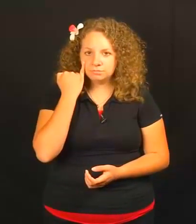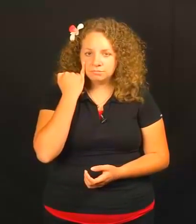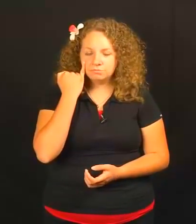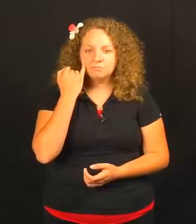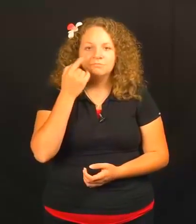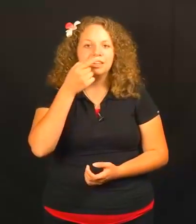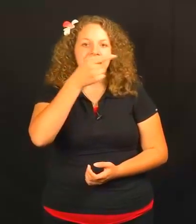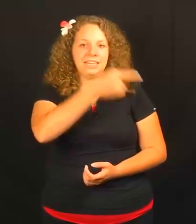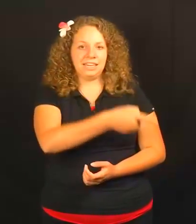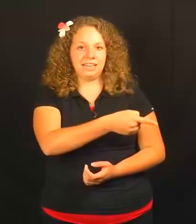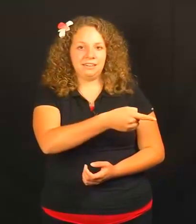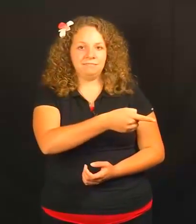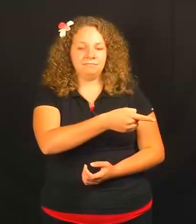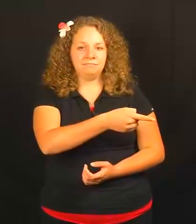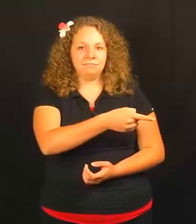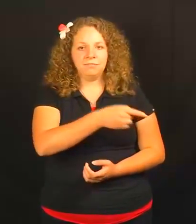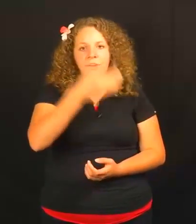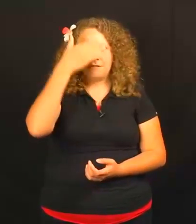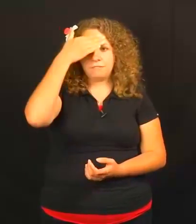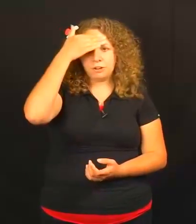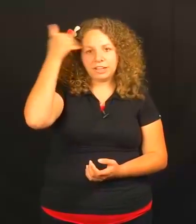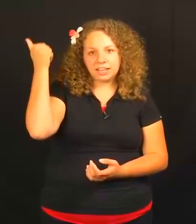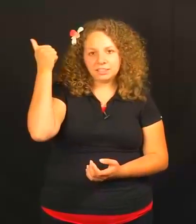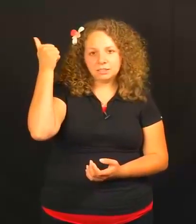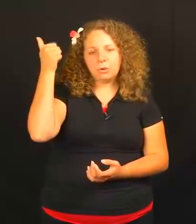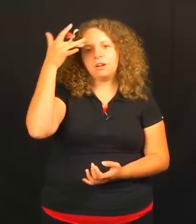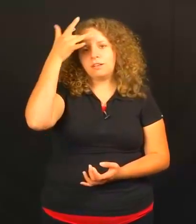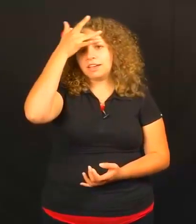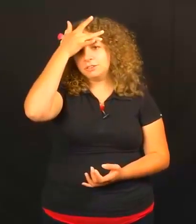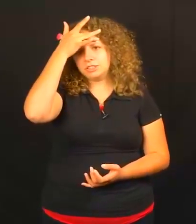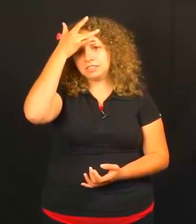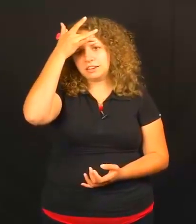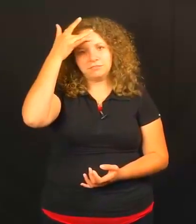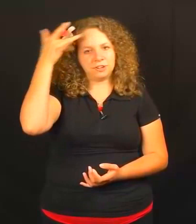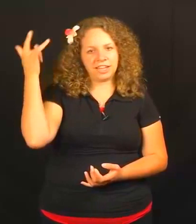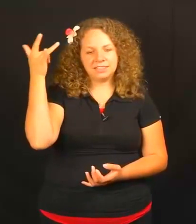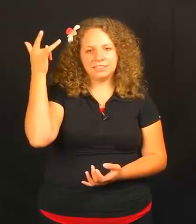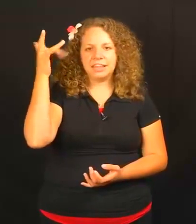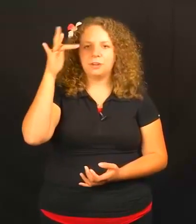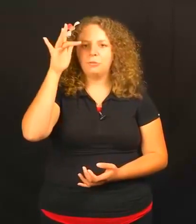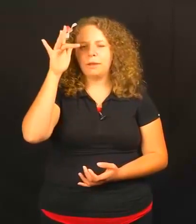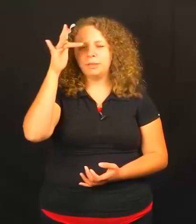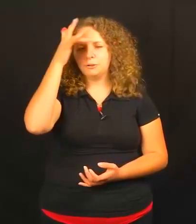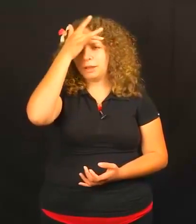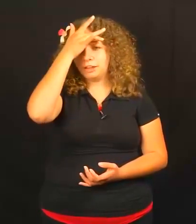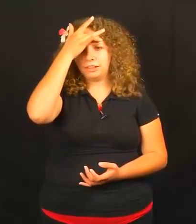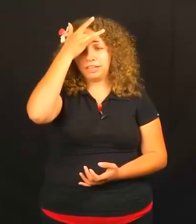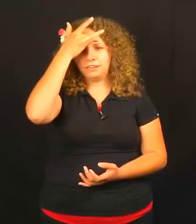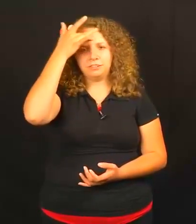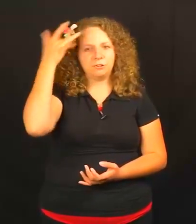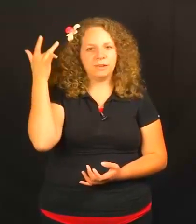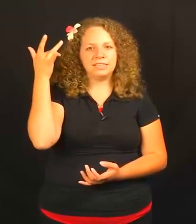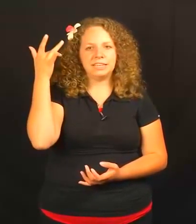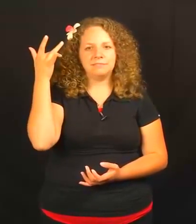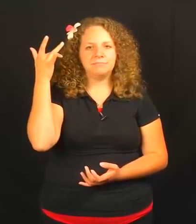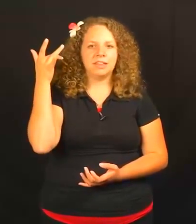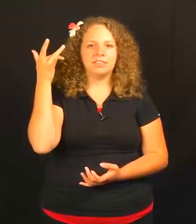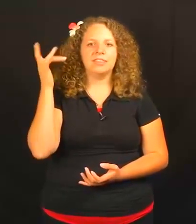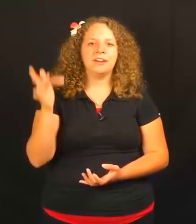HE FORGETS, or I usually sign FORGETS, like wiping your mind clean, erasing it. Nothing there.